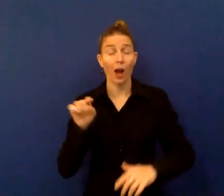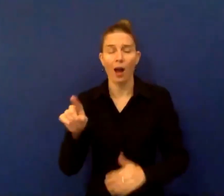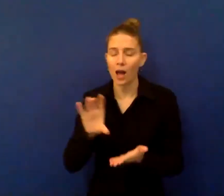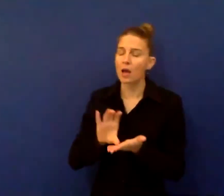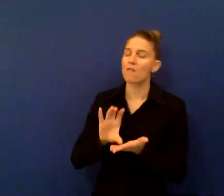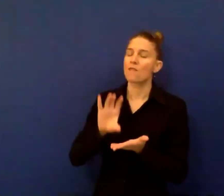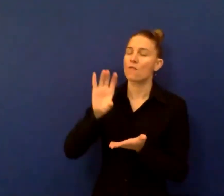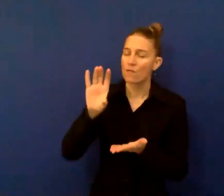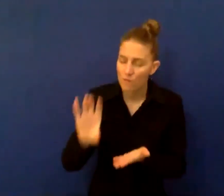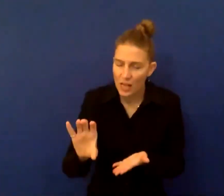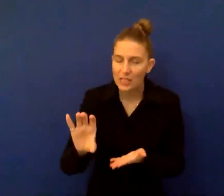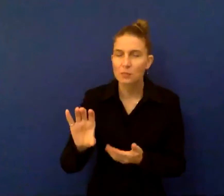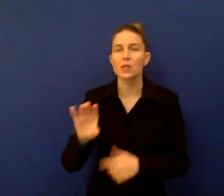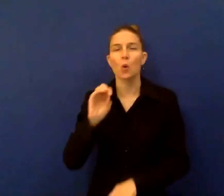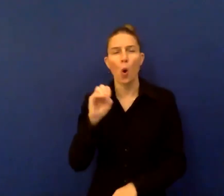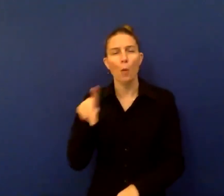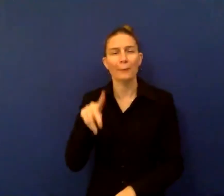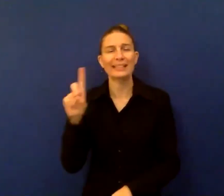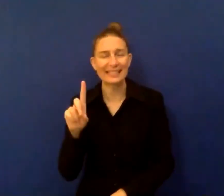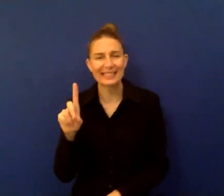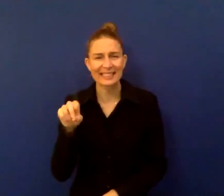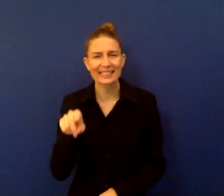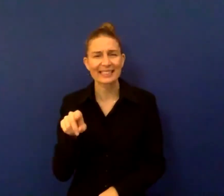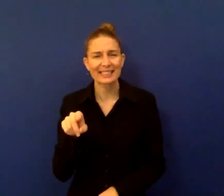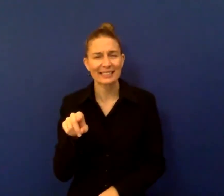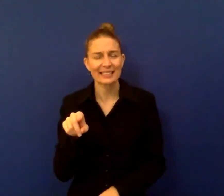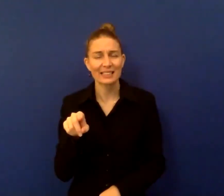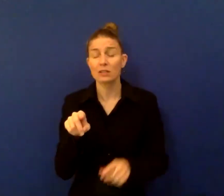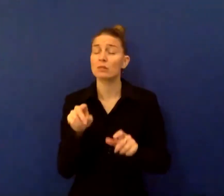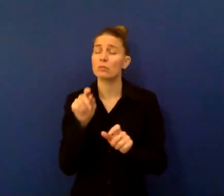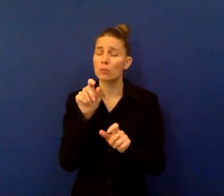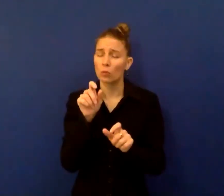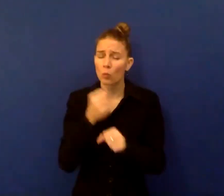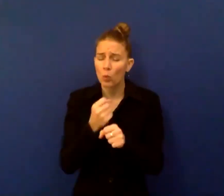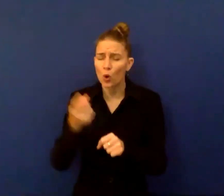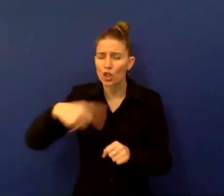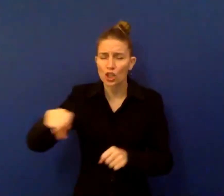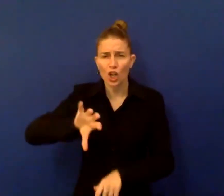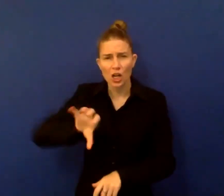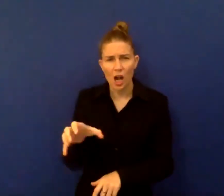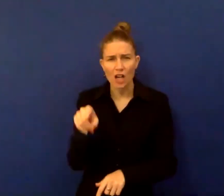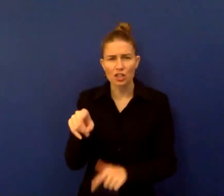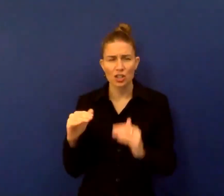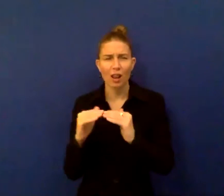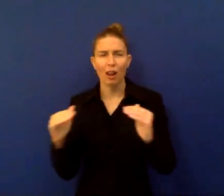equipping OPDs, especially those working at the national level around data and persons with disabilities.